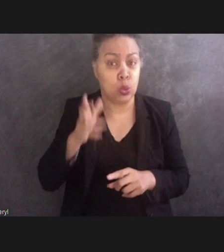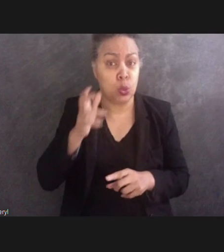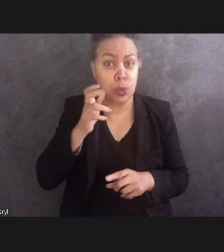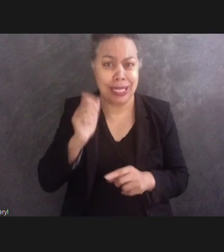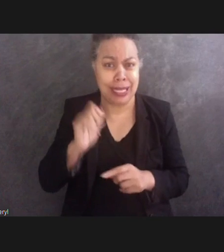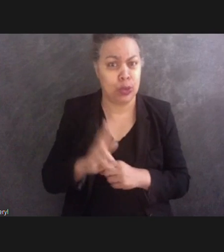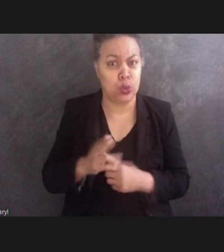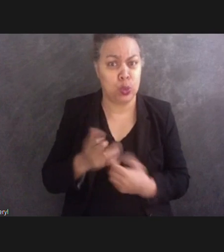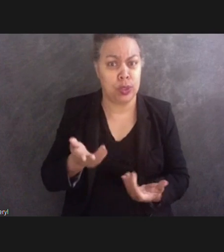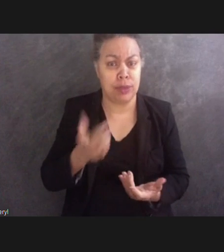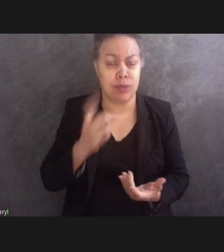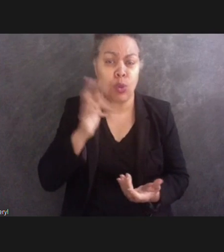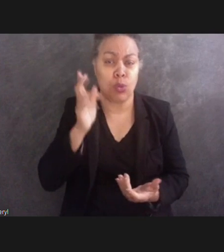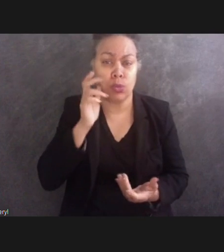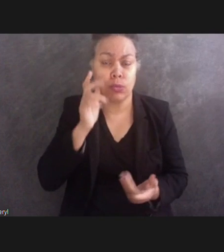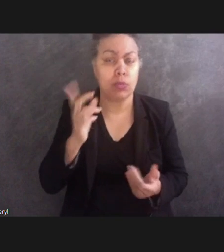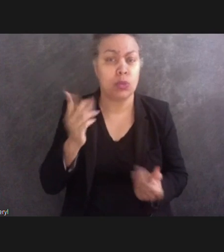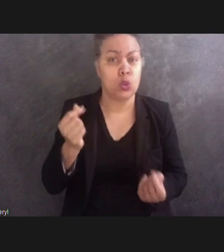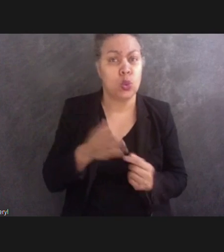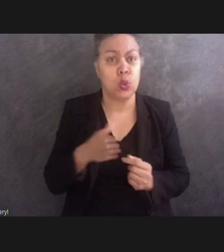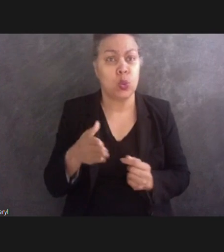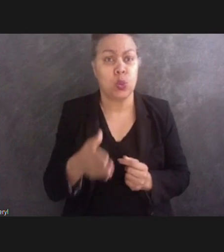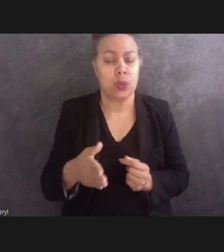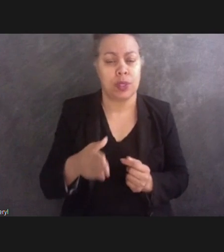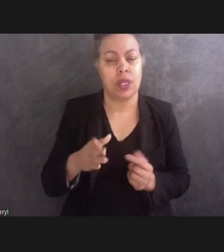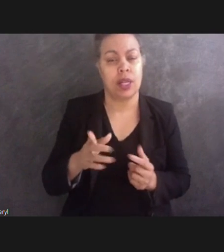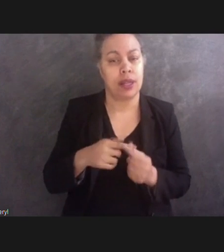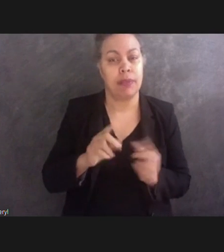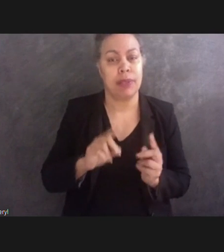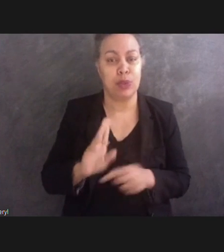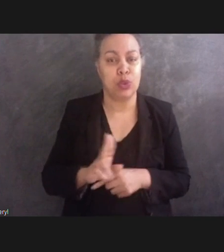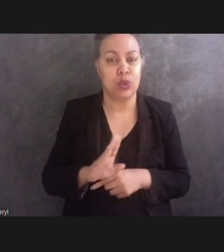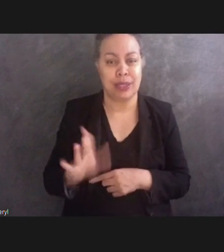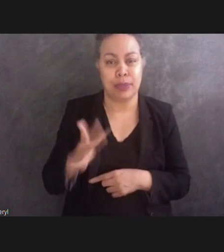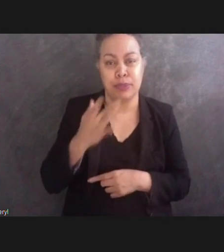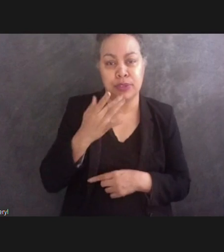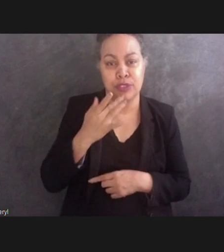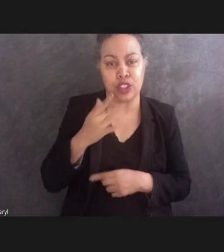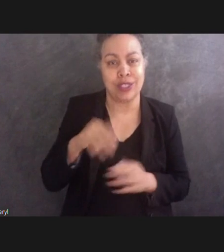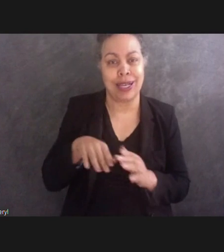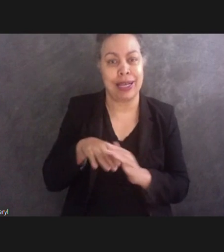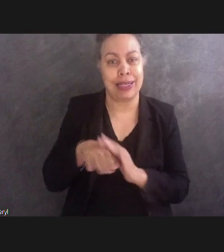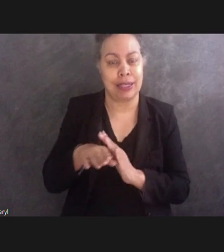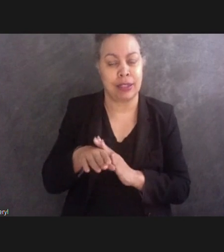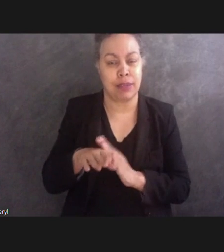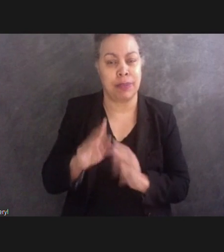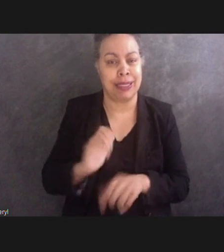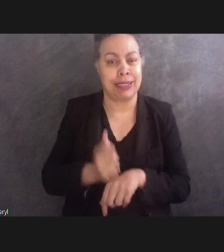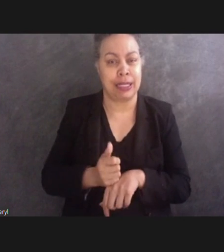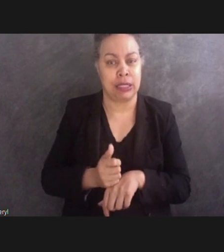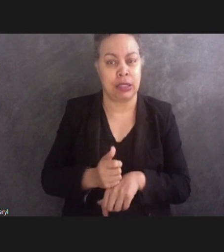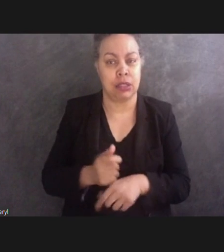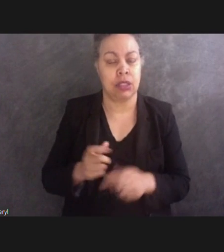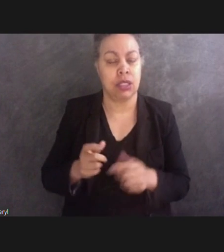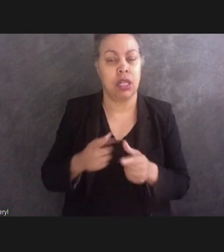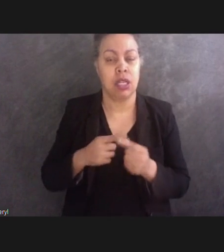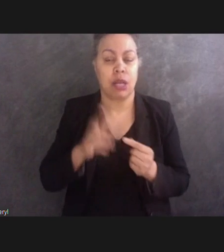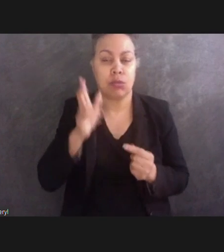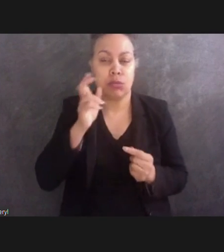lets people with disabilities use their preferred accessibility settings to read the information. I have published on